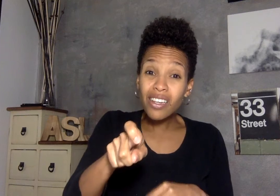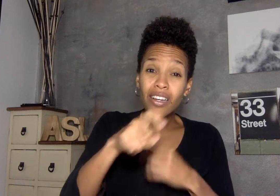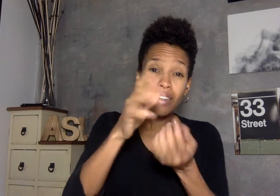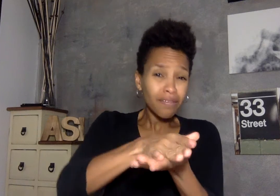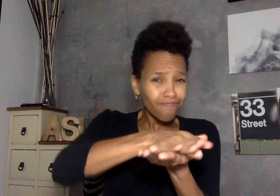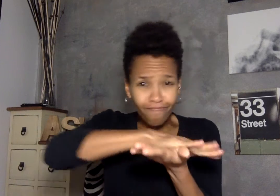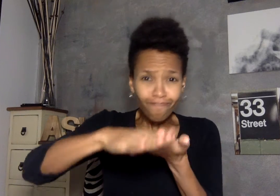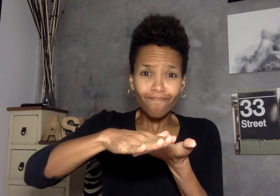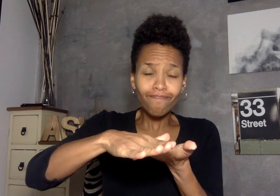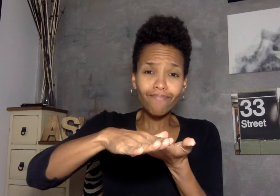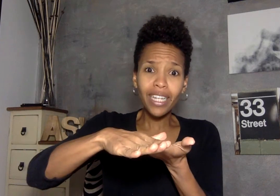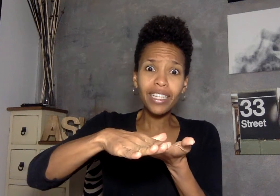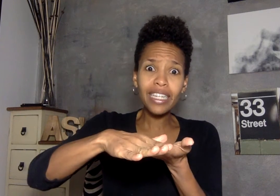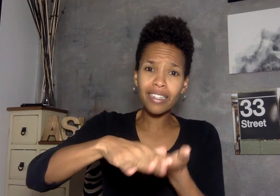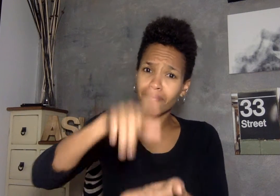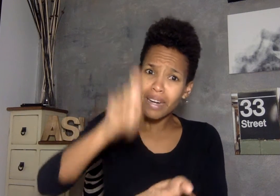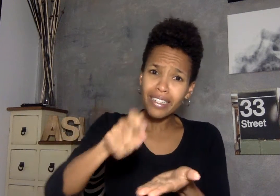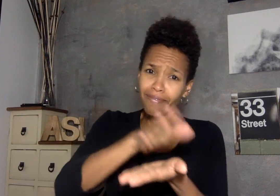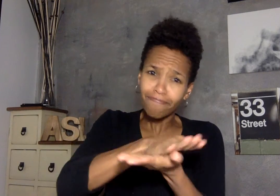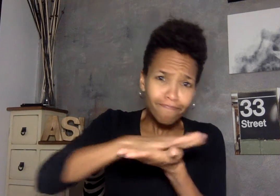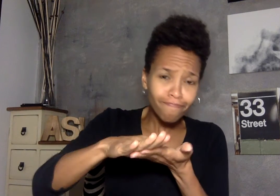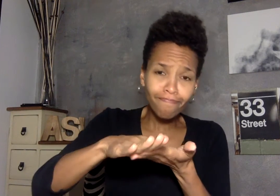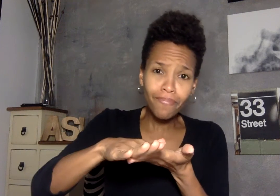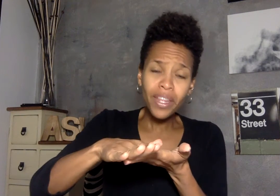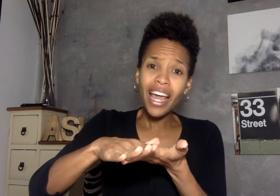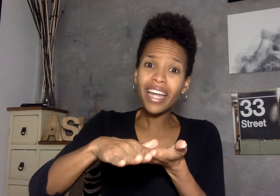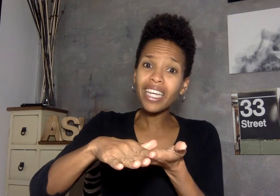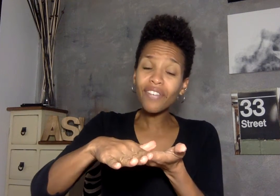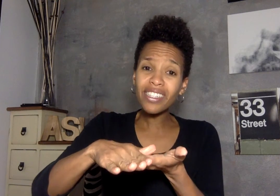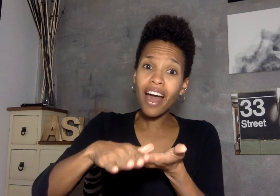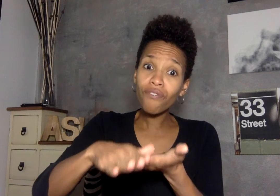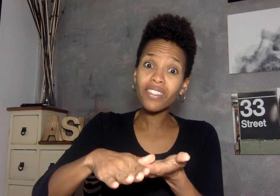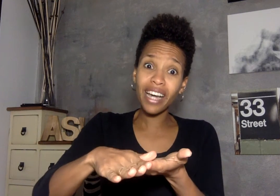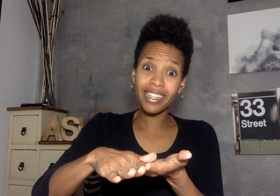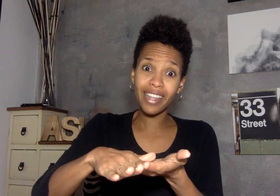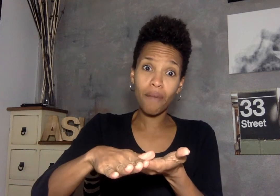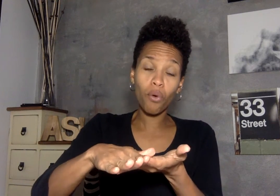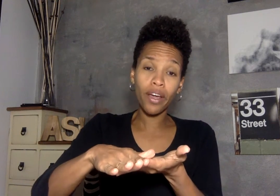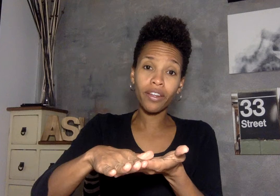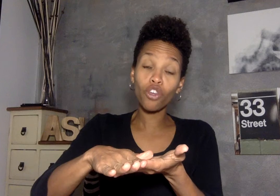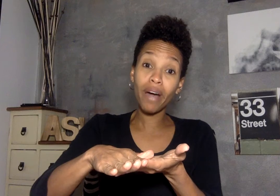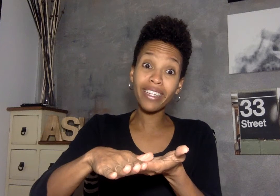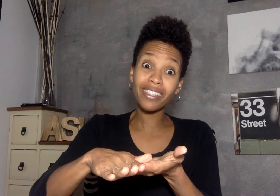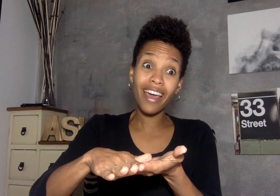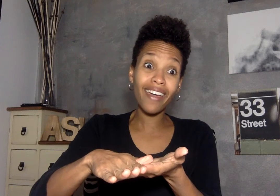clean must and even to emphasize that point you might say